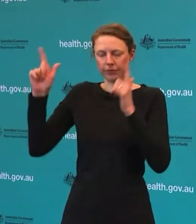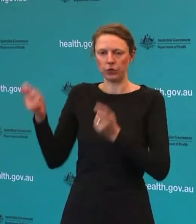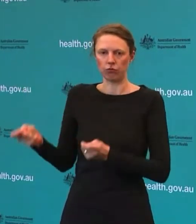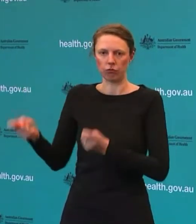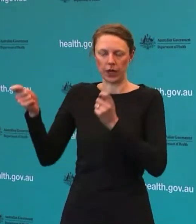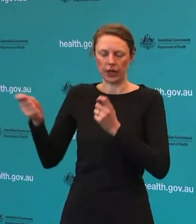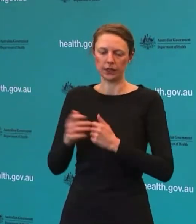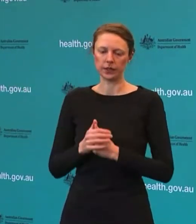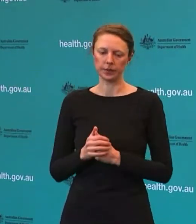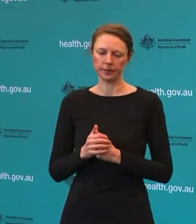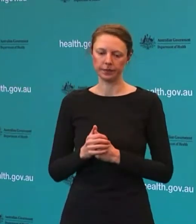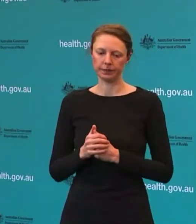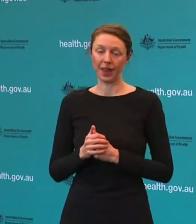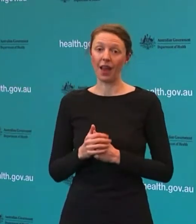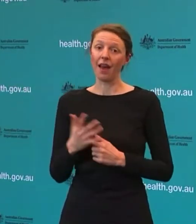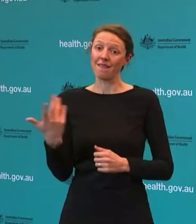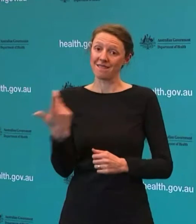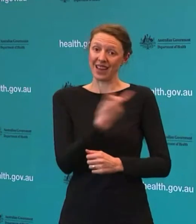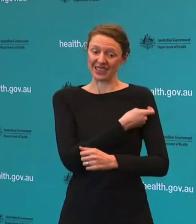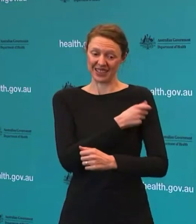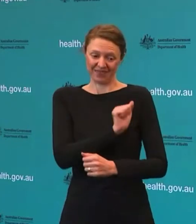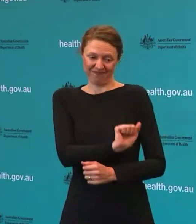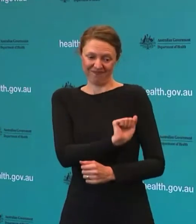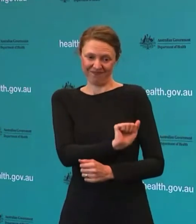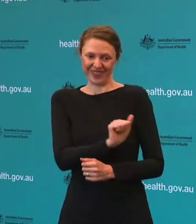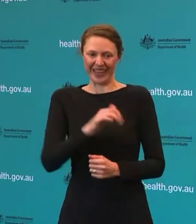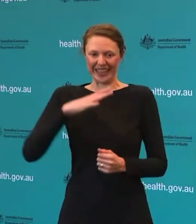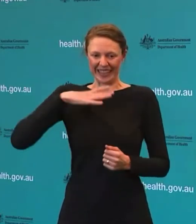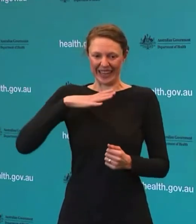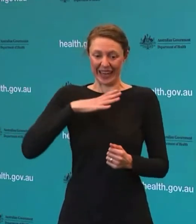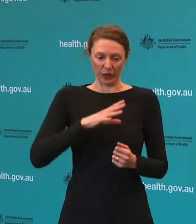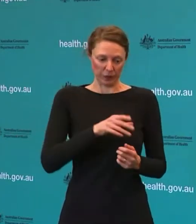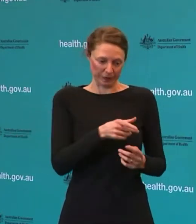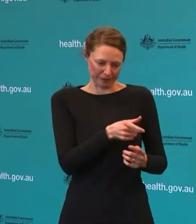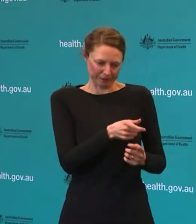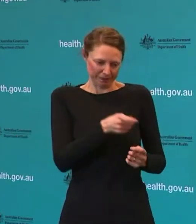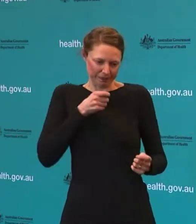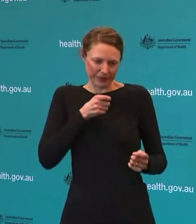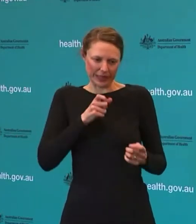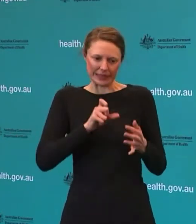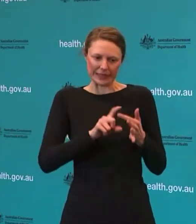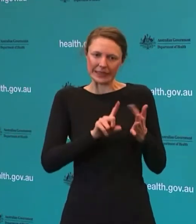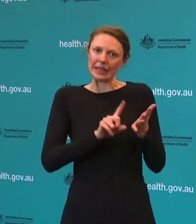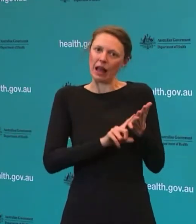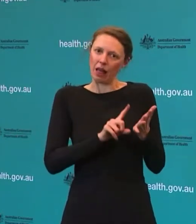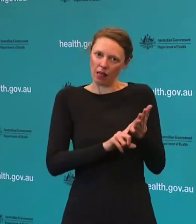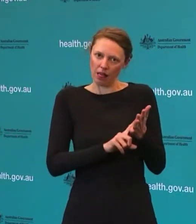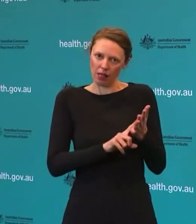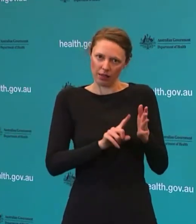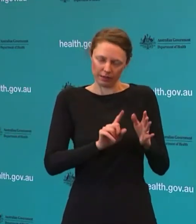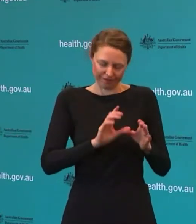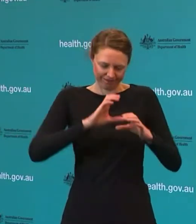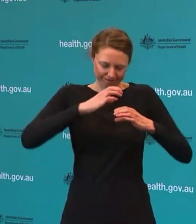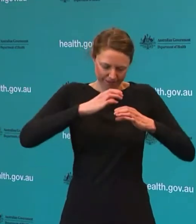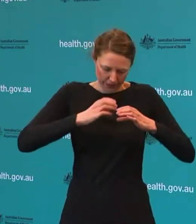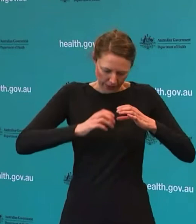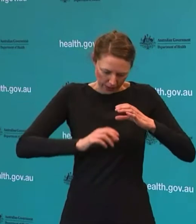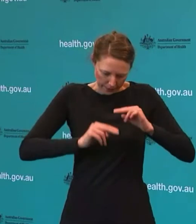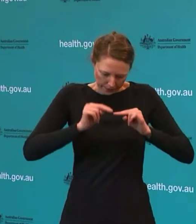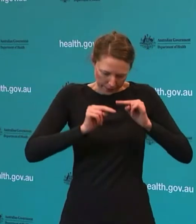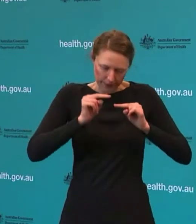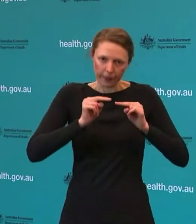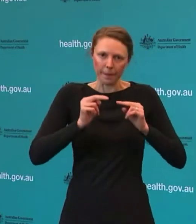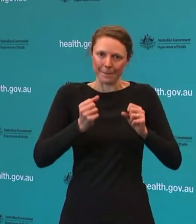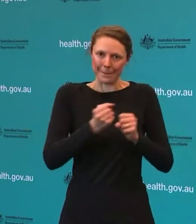cell cultures in order for us to grow them. The human cell is a really important part of their development